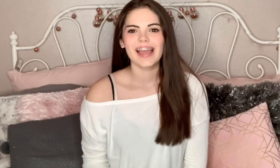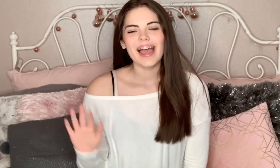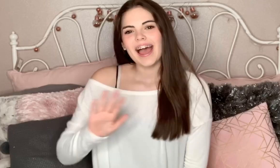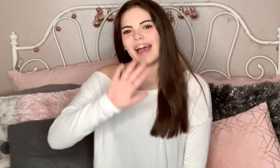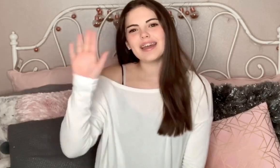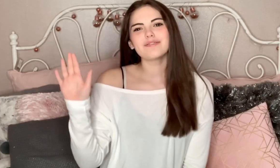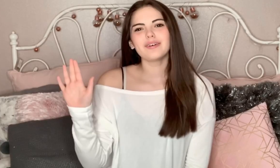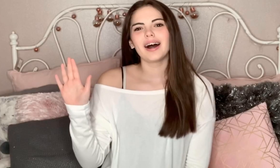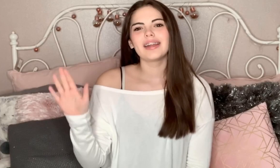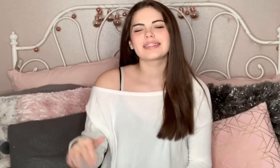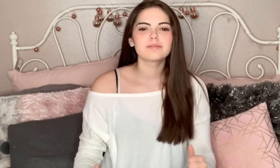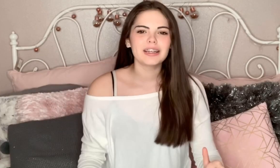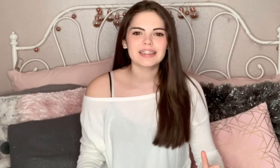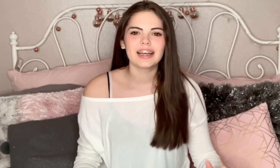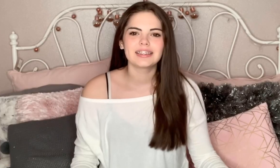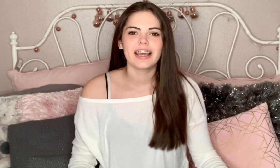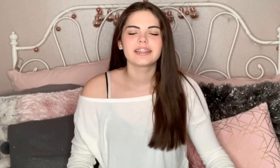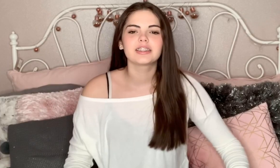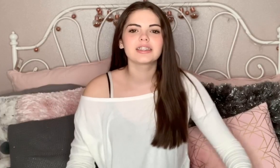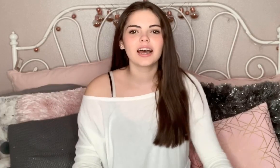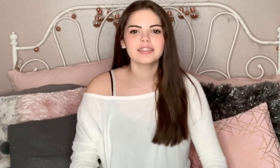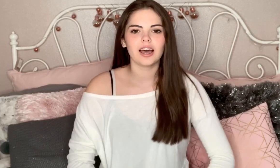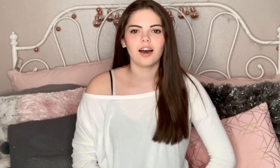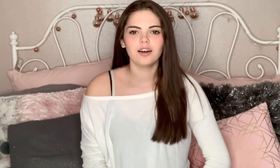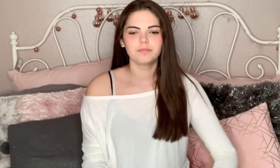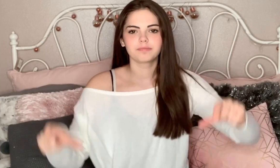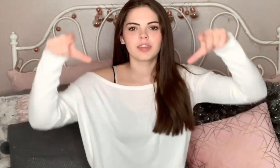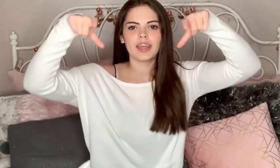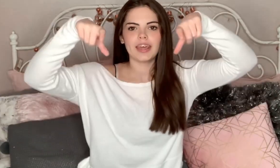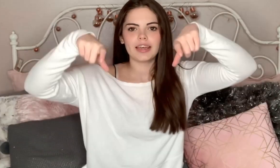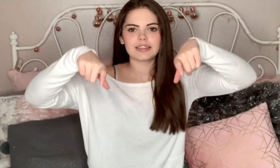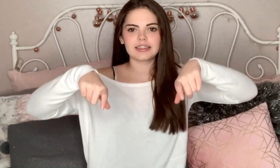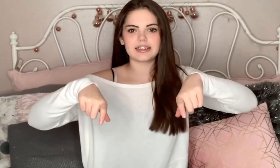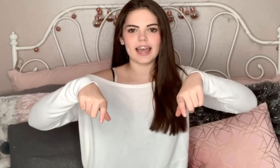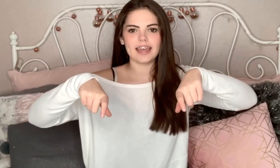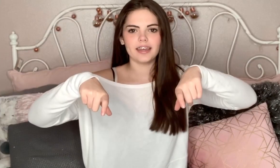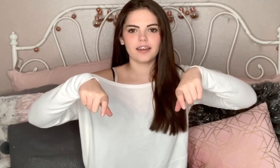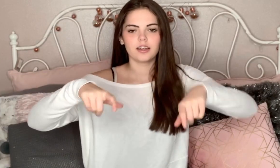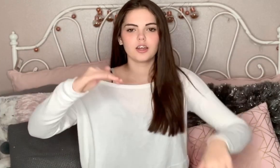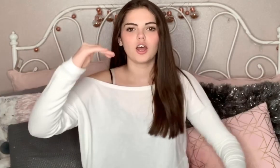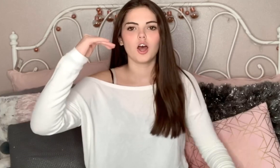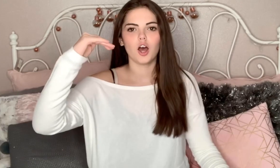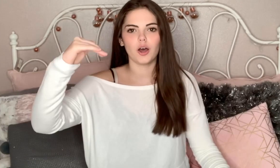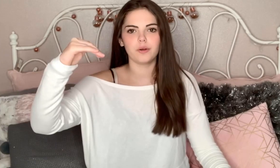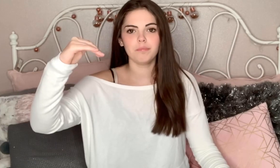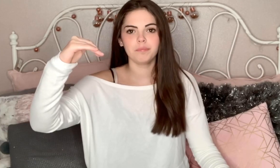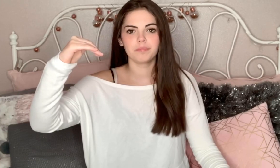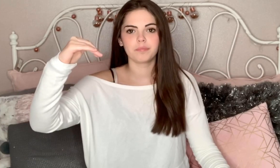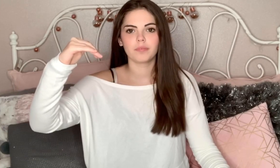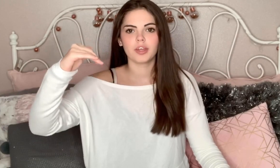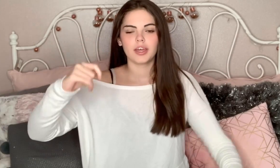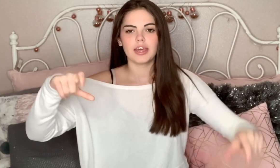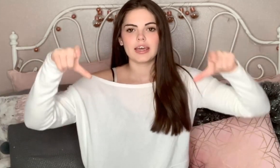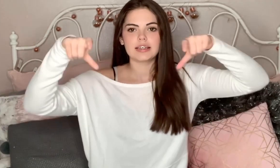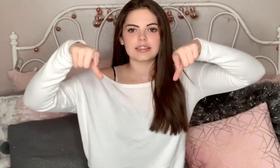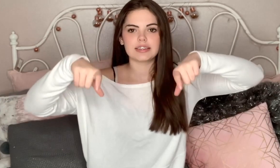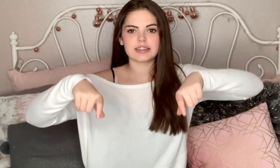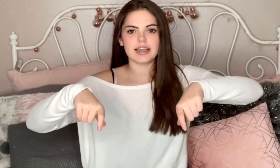Hey everyone, it's Isabella the Scientist and the signs are stay home, stay